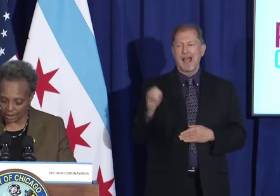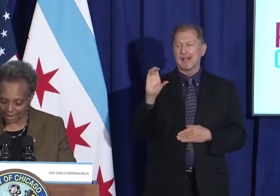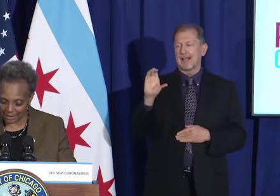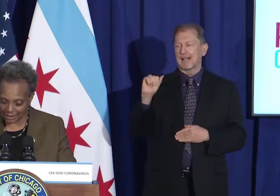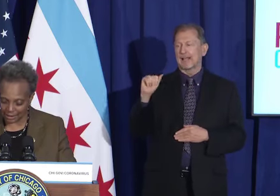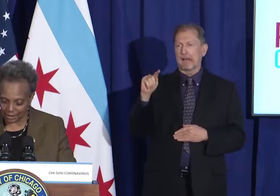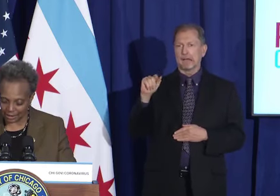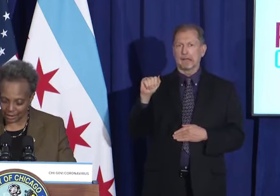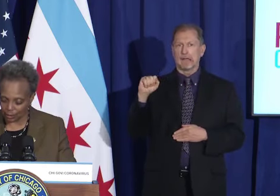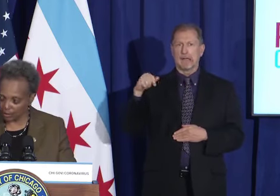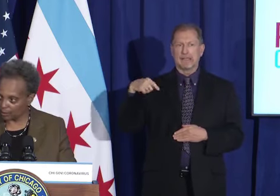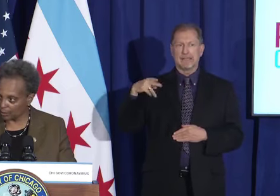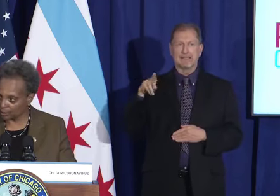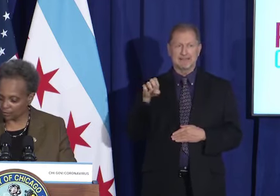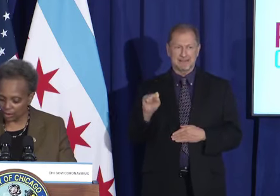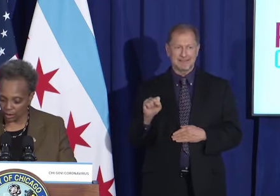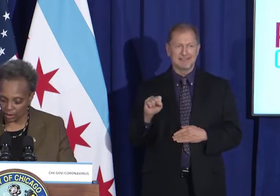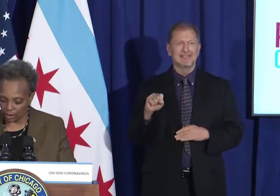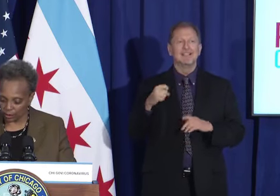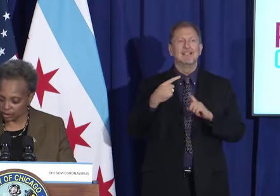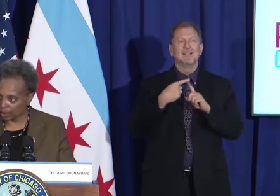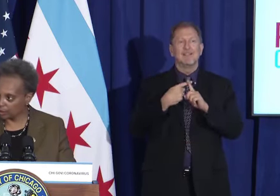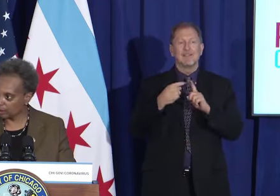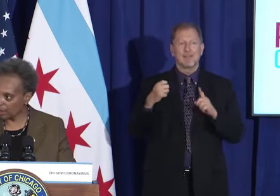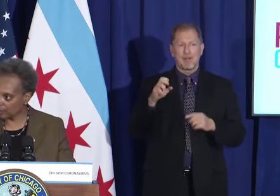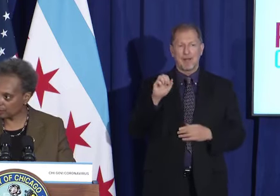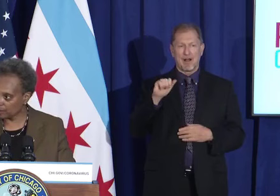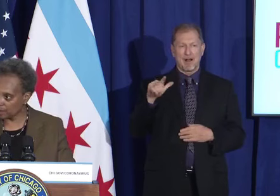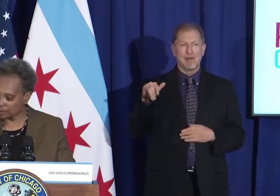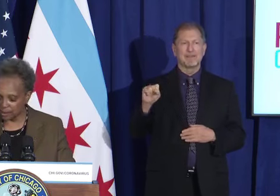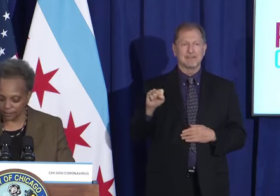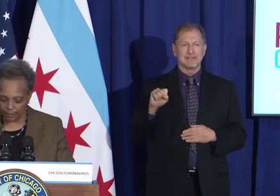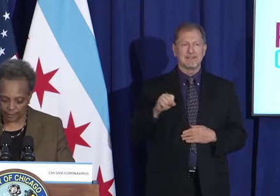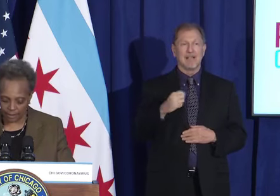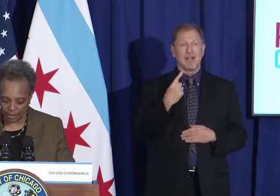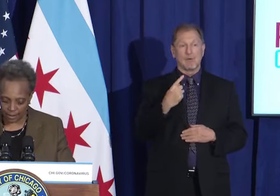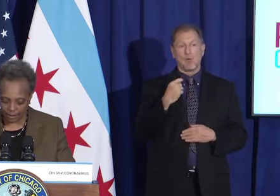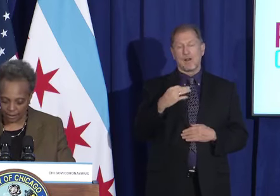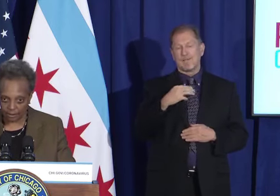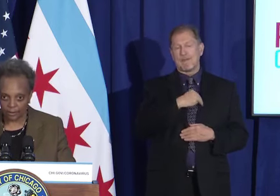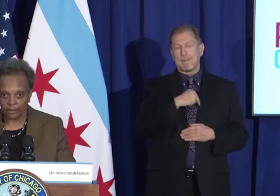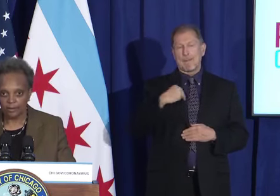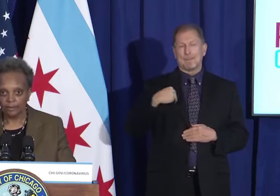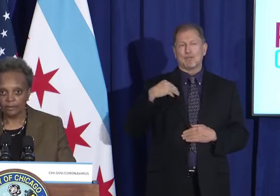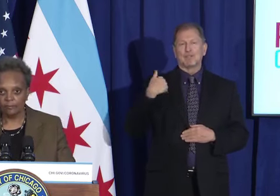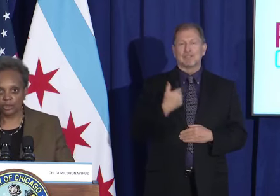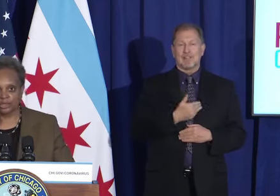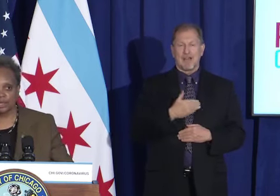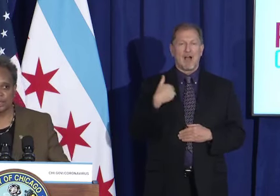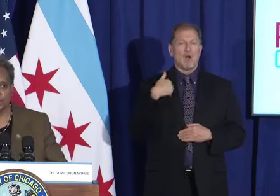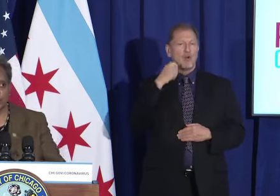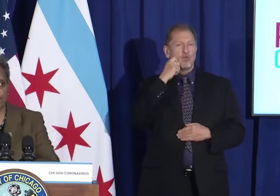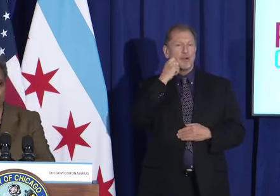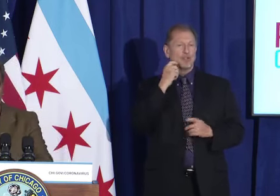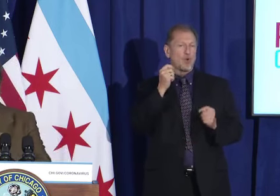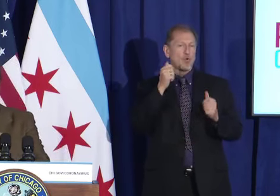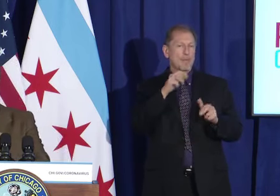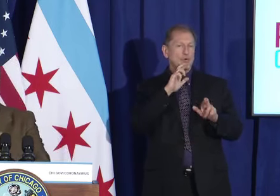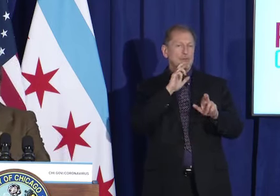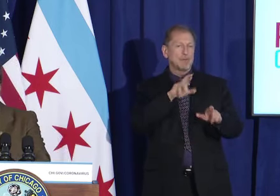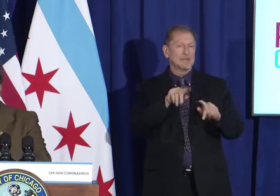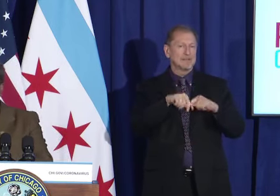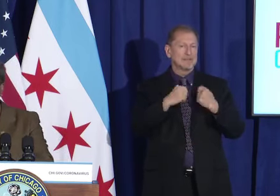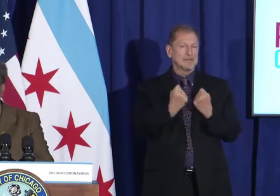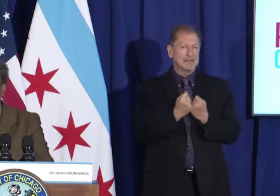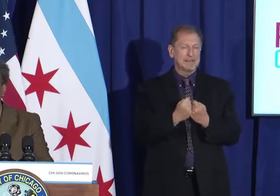Enlace, and one of the members of our Racial Equity Rapid Response Team. Folks, we're here with some